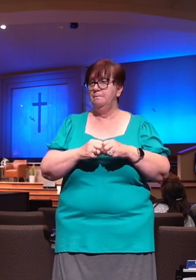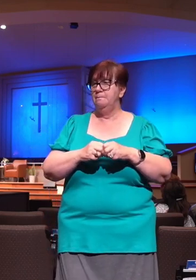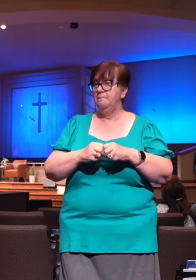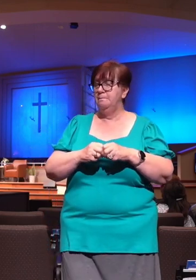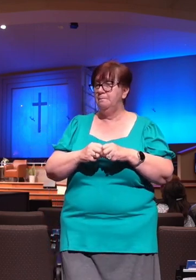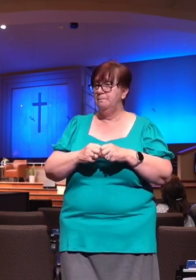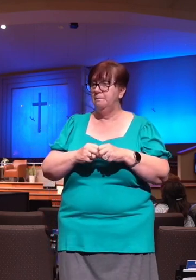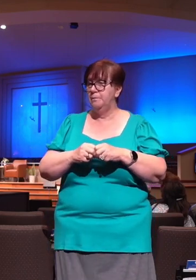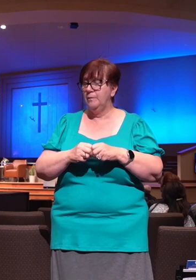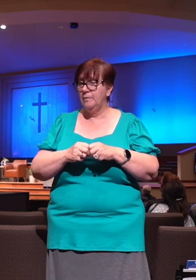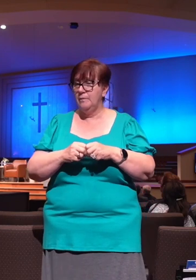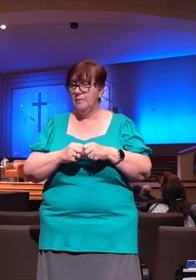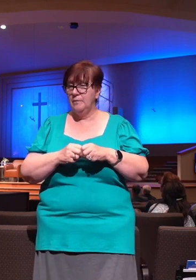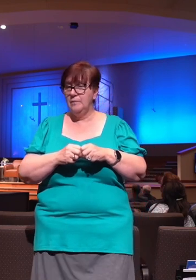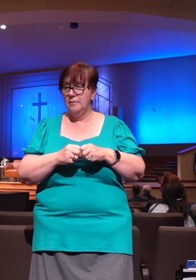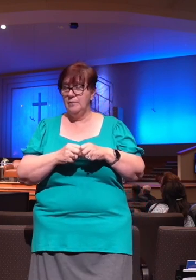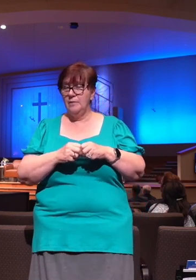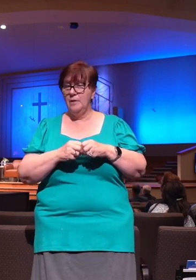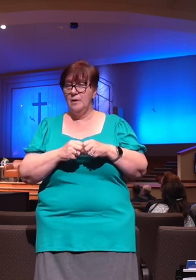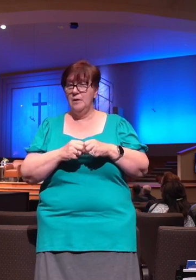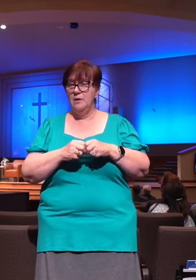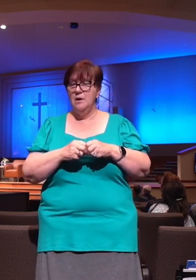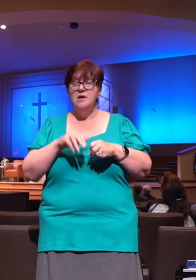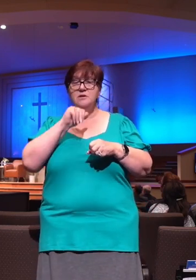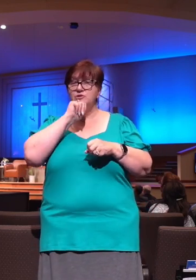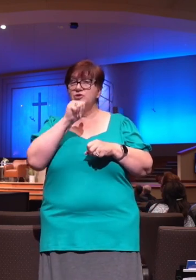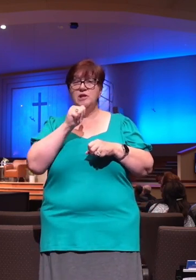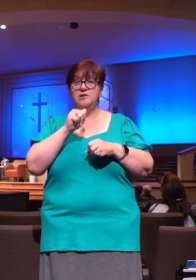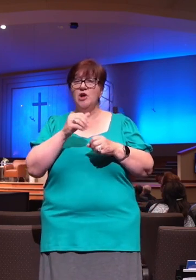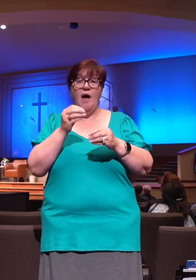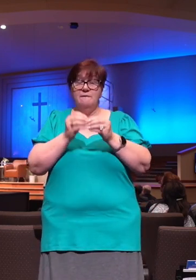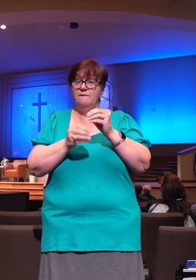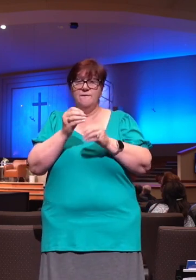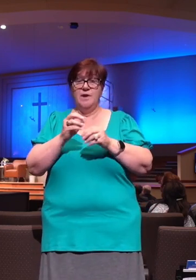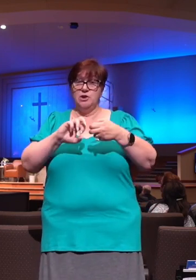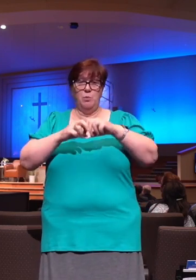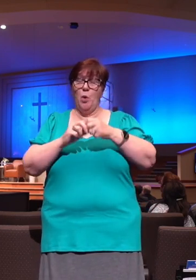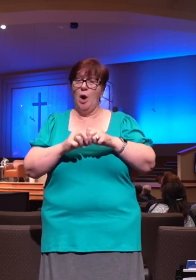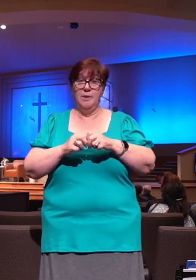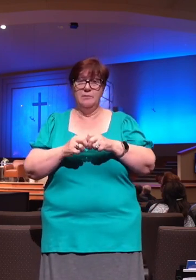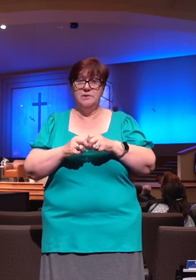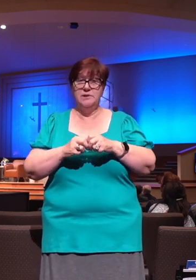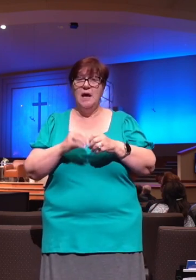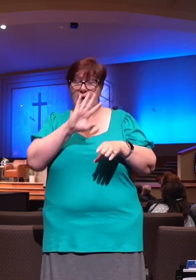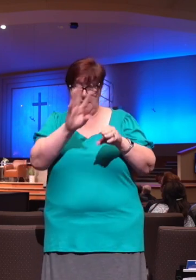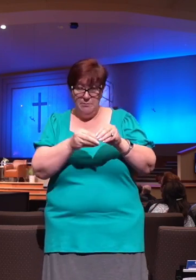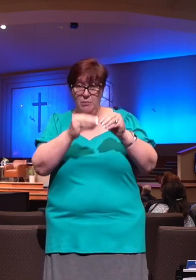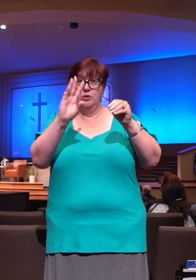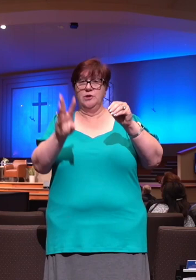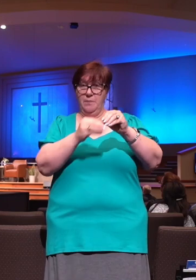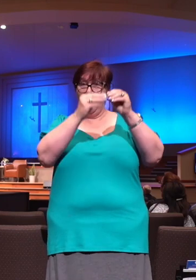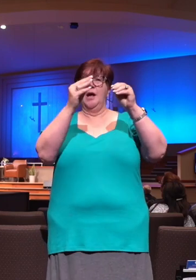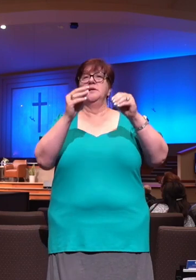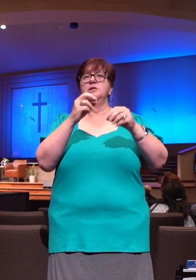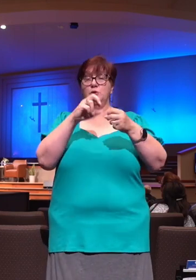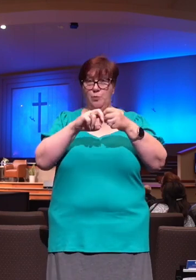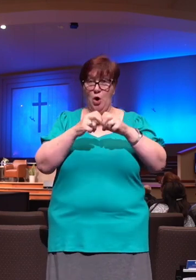to run away from God doesn't solve any problems. It multiplies the problems. Matthew Henry said this, Those that